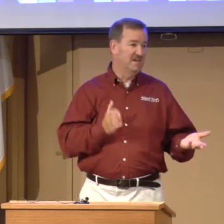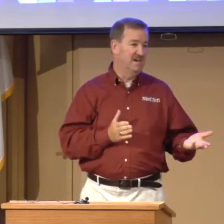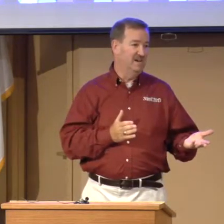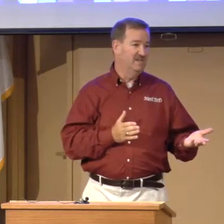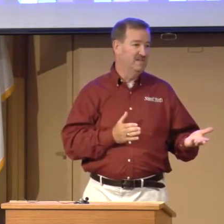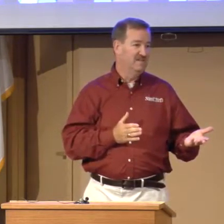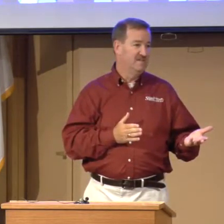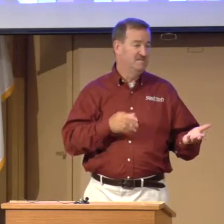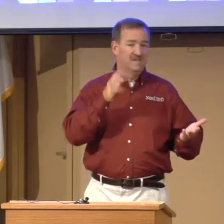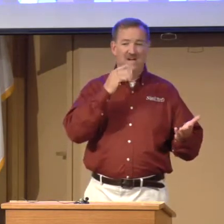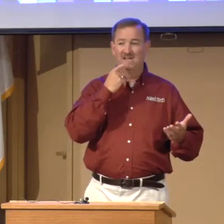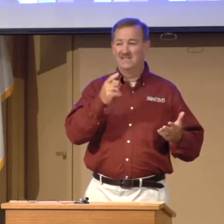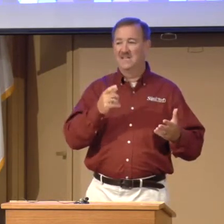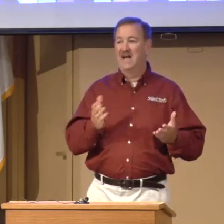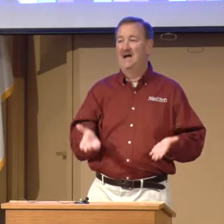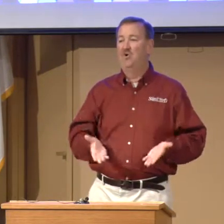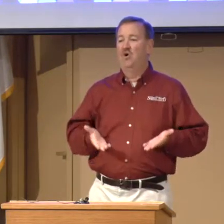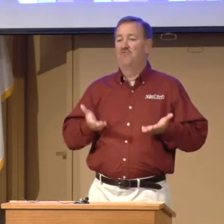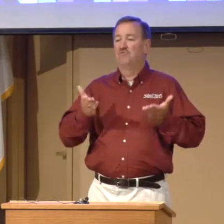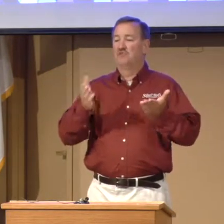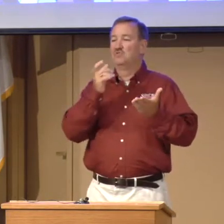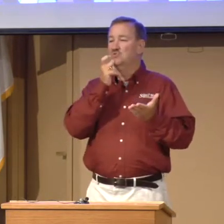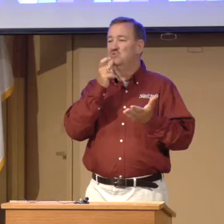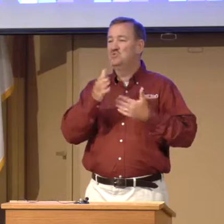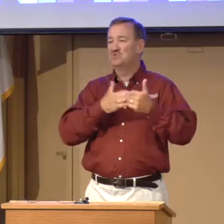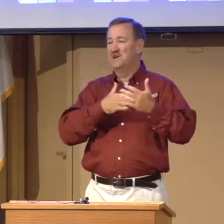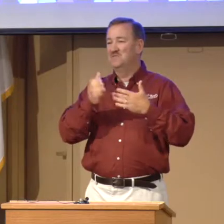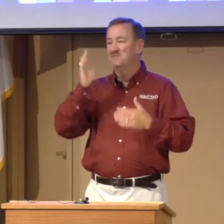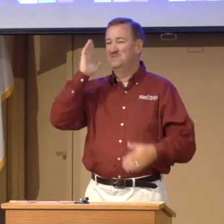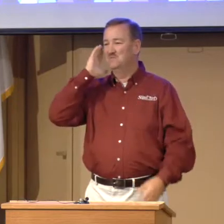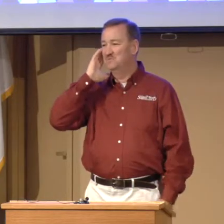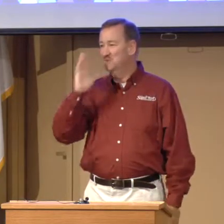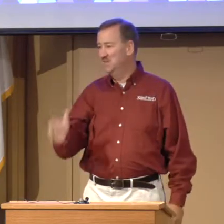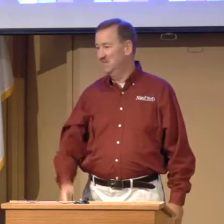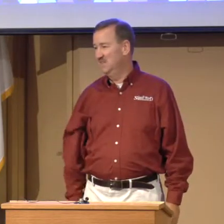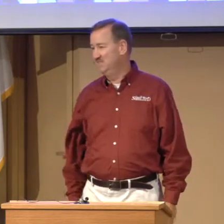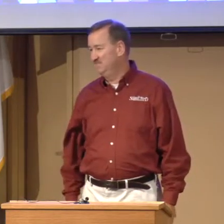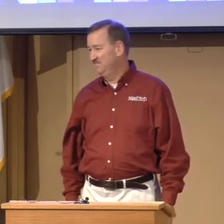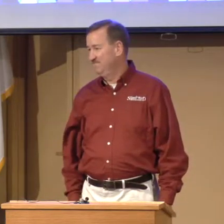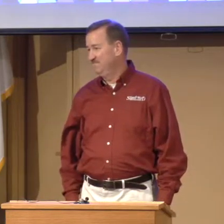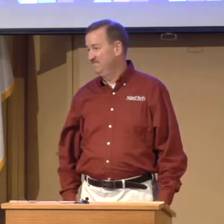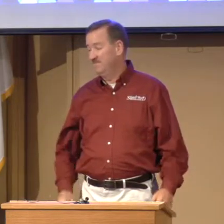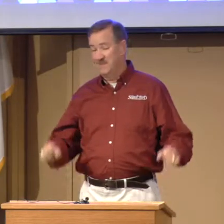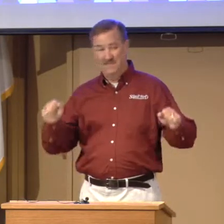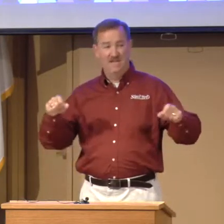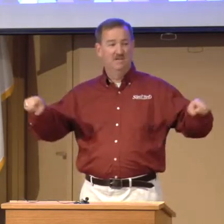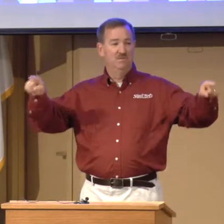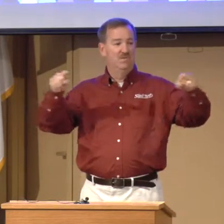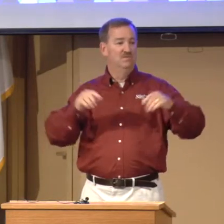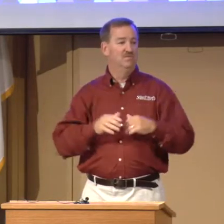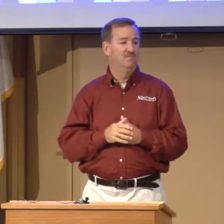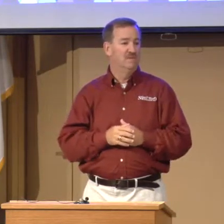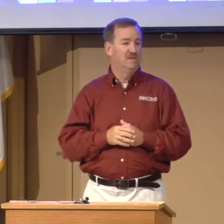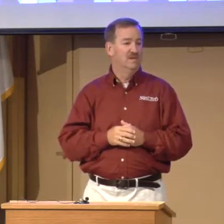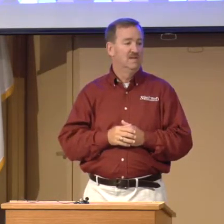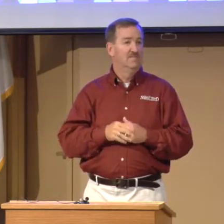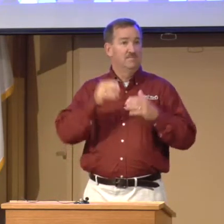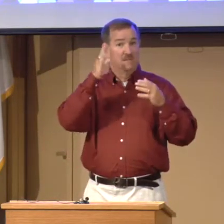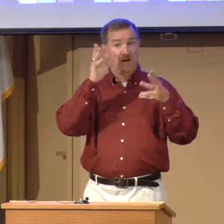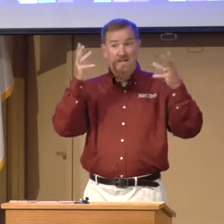God. God said, I'm offering to whosoever will. And that can be you. God